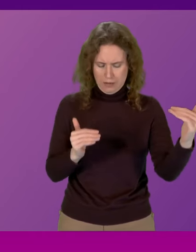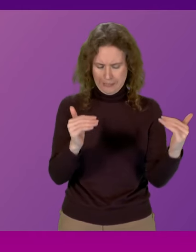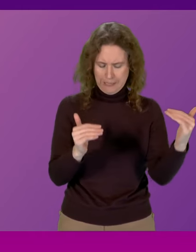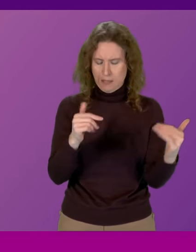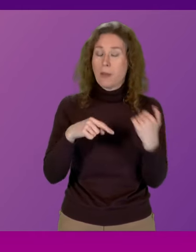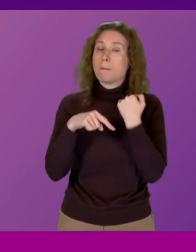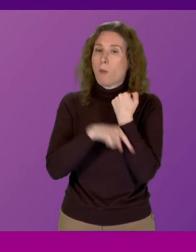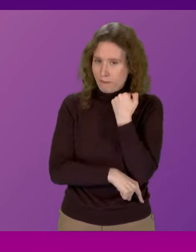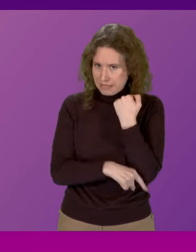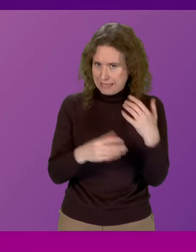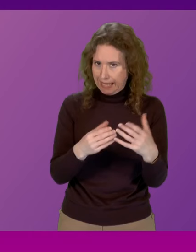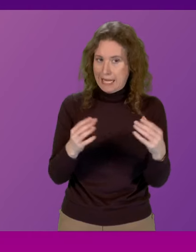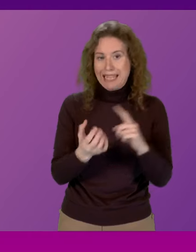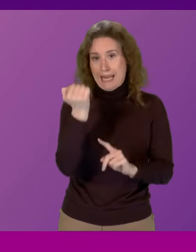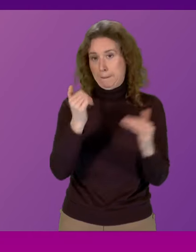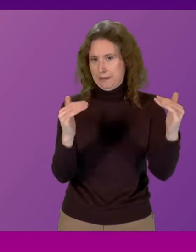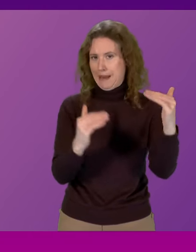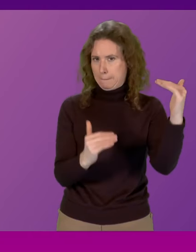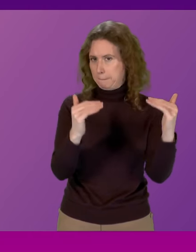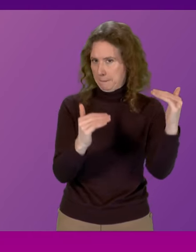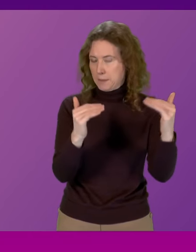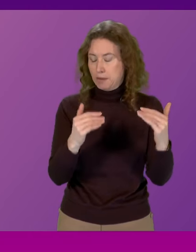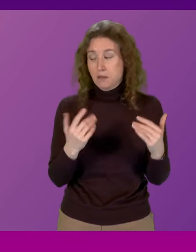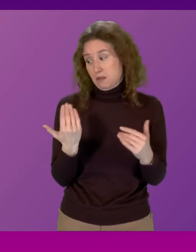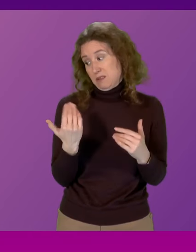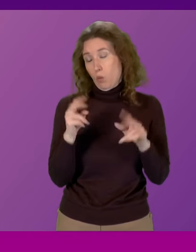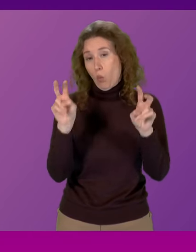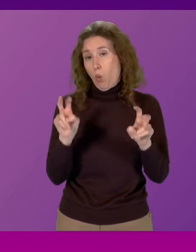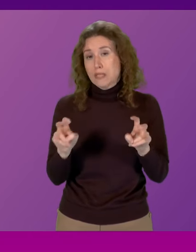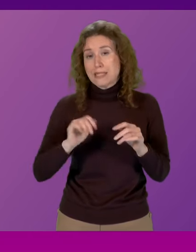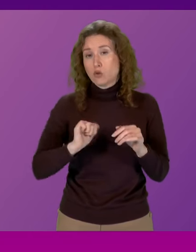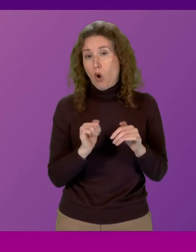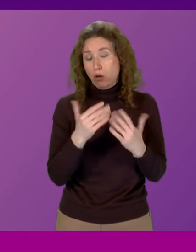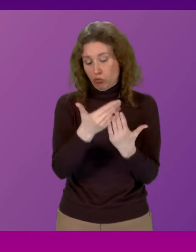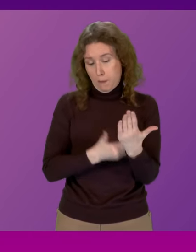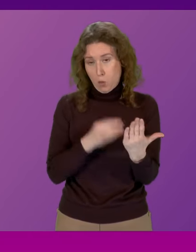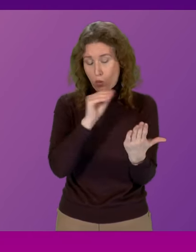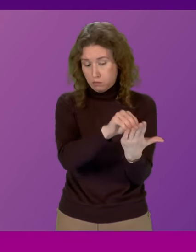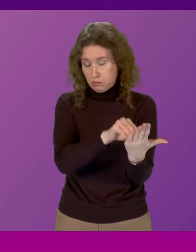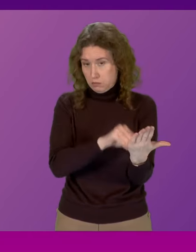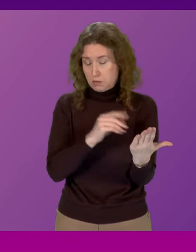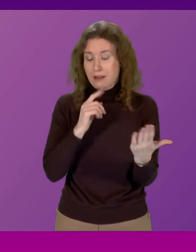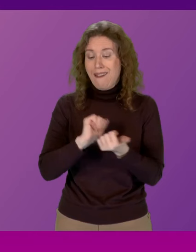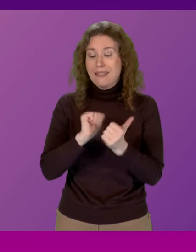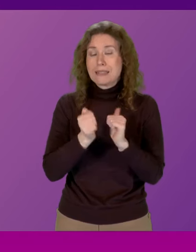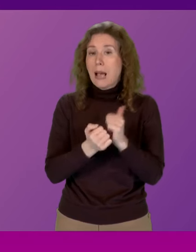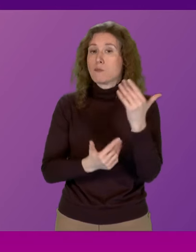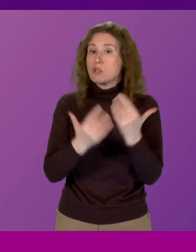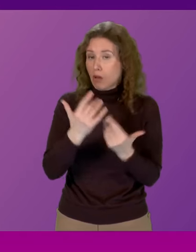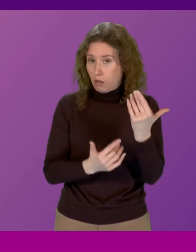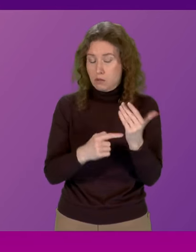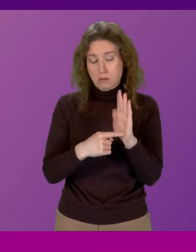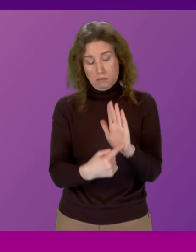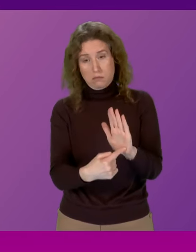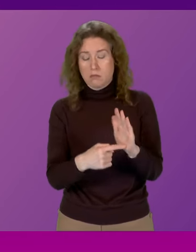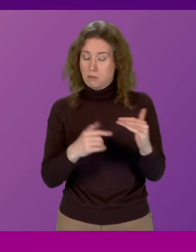poverty related attainment gap if look at the recent Audit Scotland report if we look at exam results show that